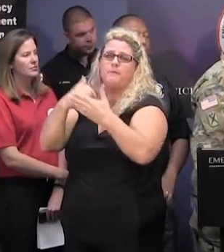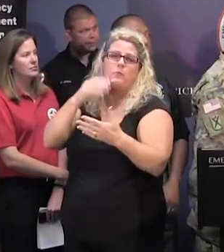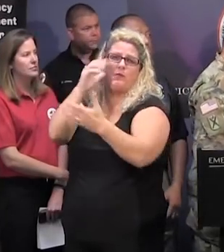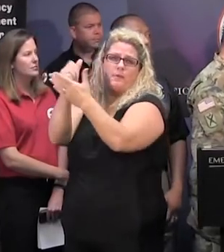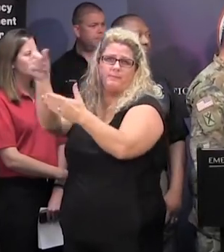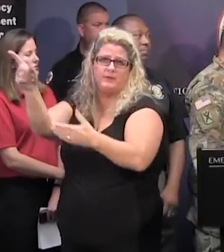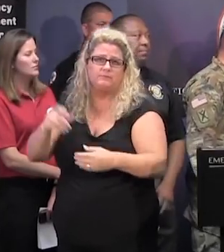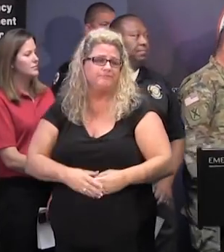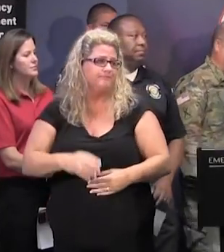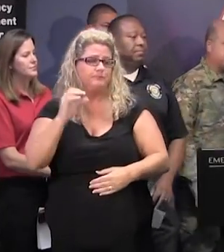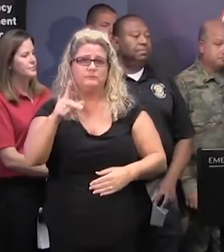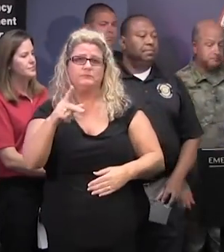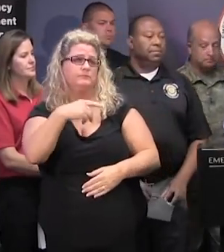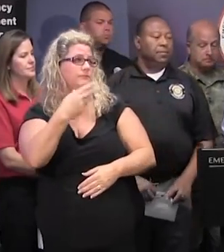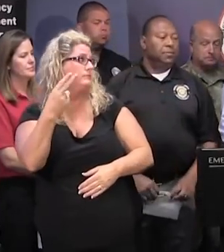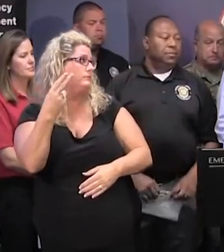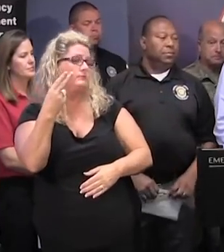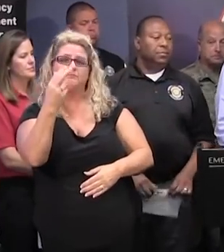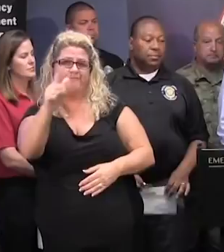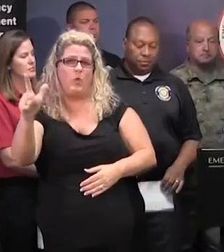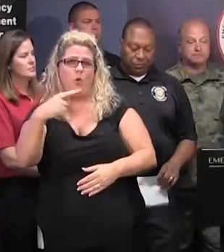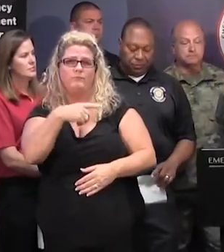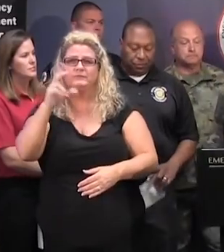Hall, Department of Transportation. Thank you, Yes, sir.